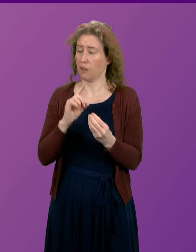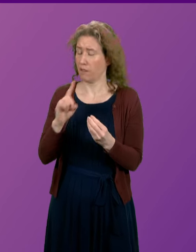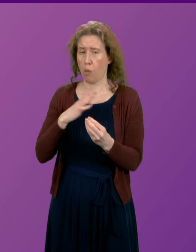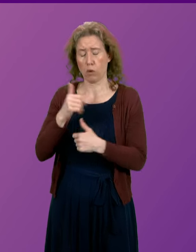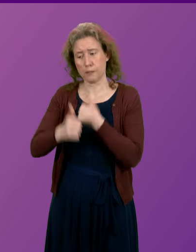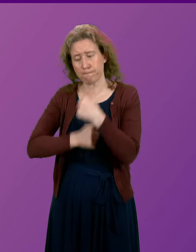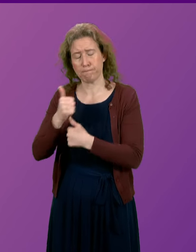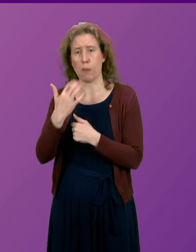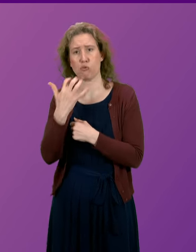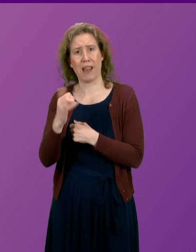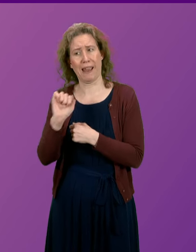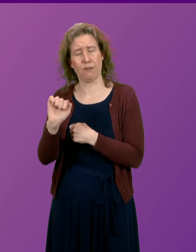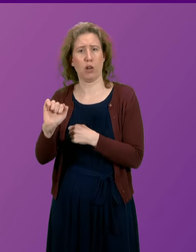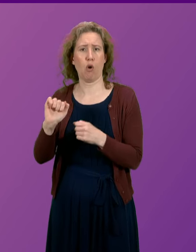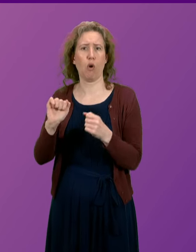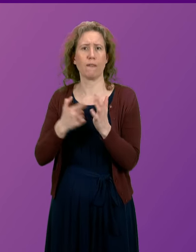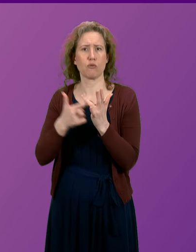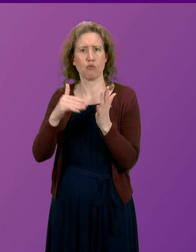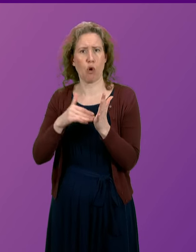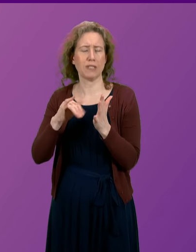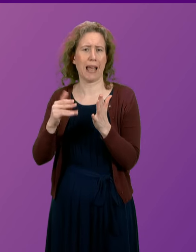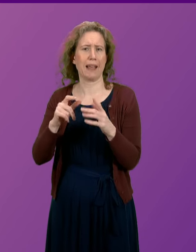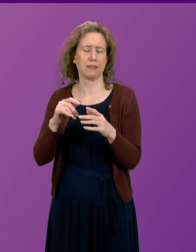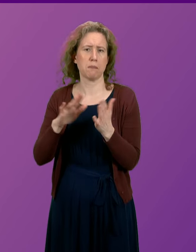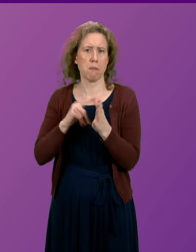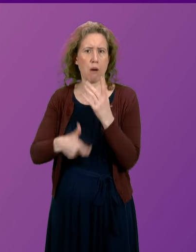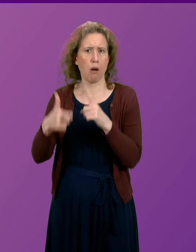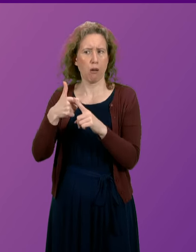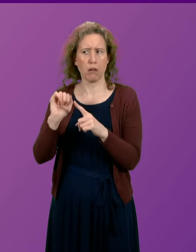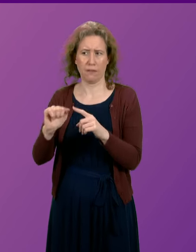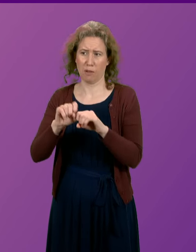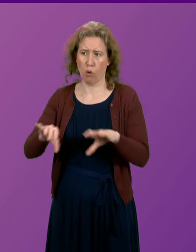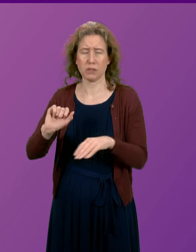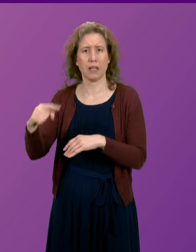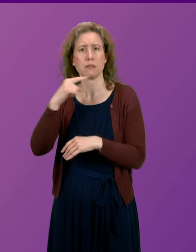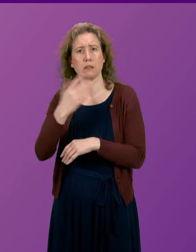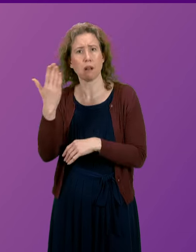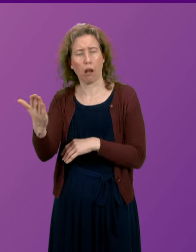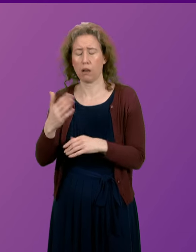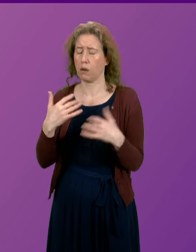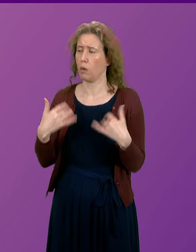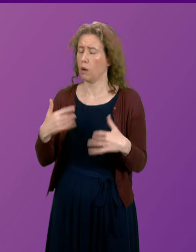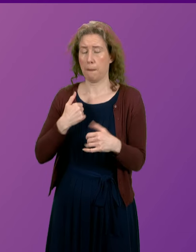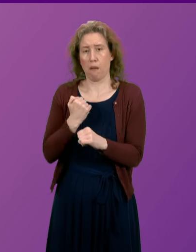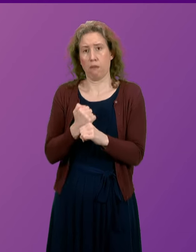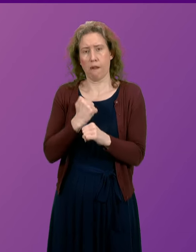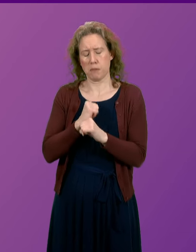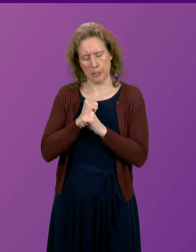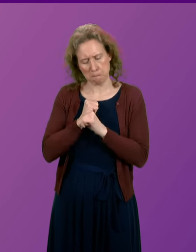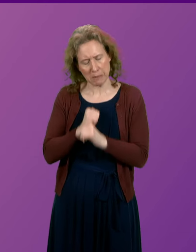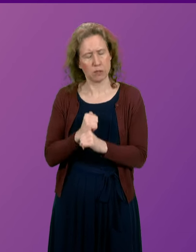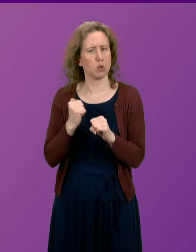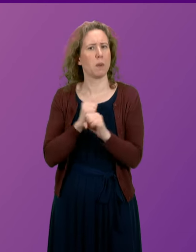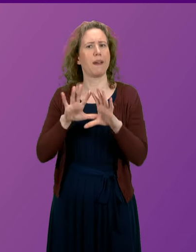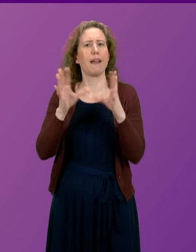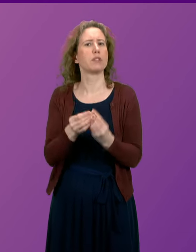and Mark Dowie. They have my deepest sympathy for the loss that they have experienced and the commitment of my Government to do all that we can